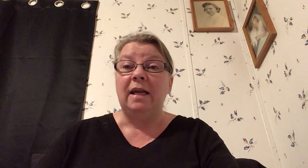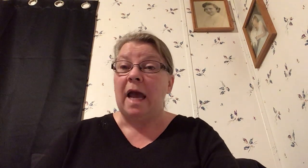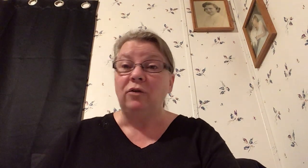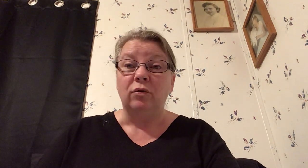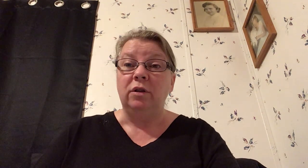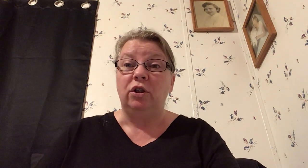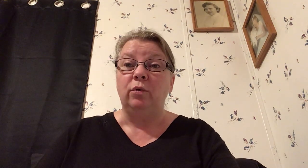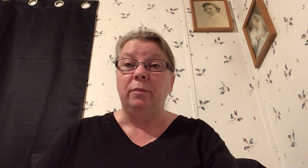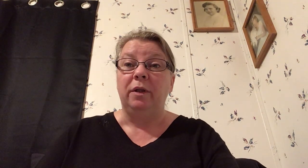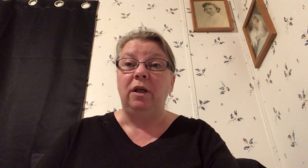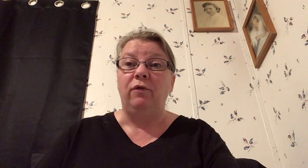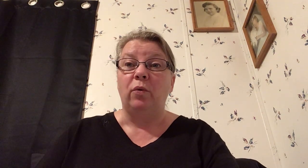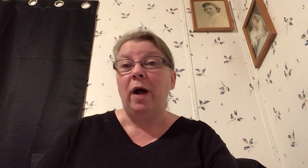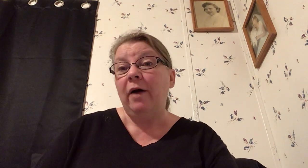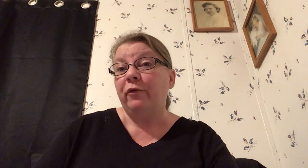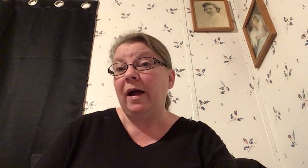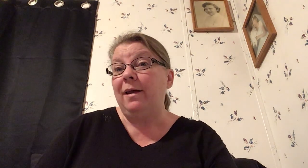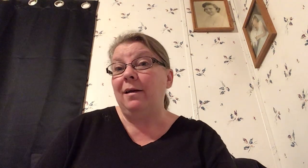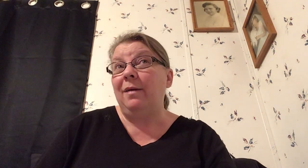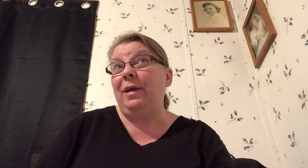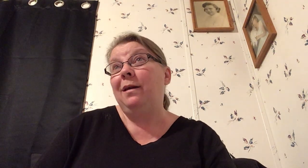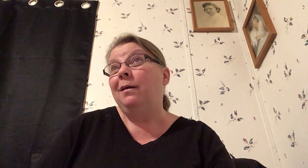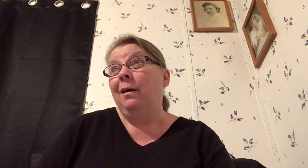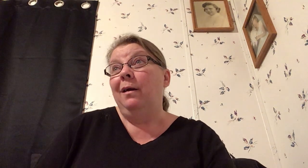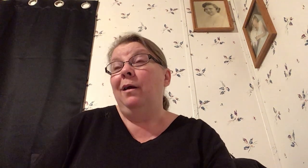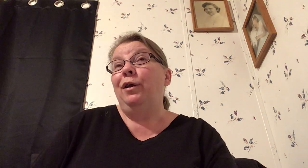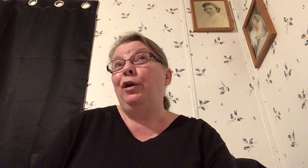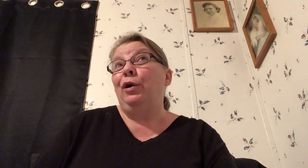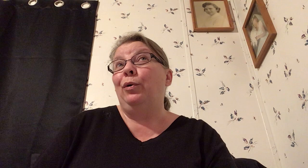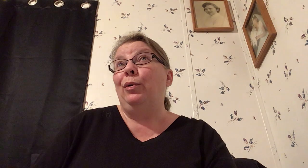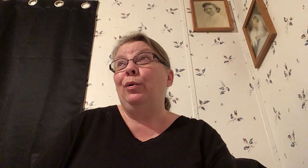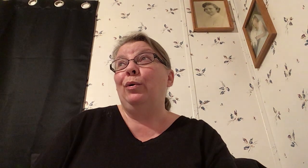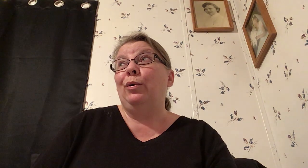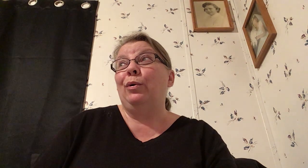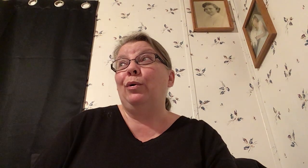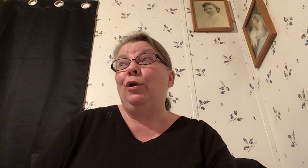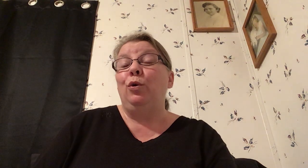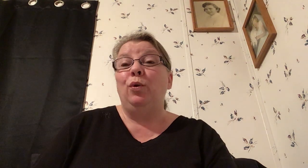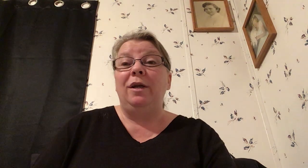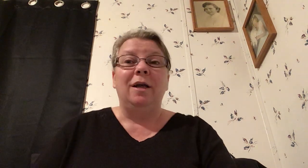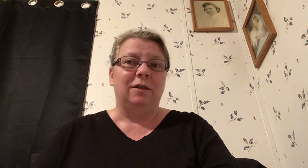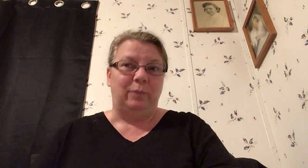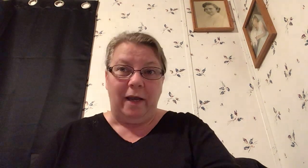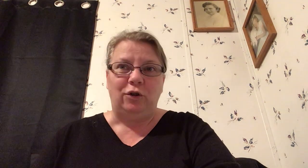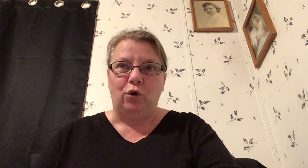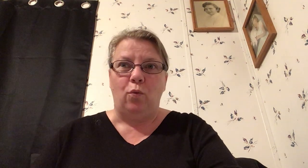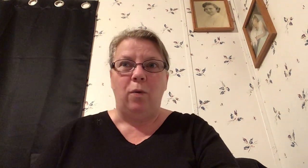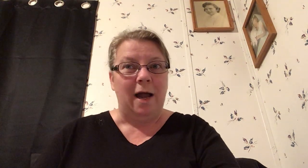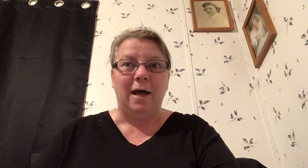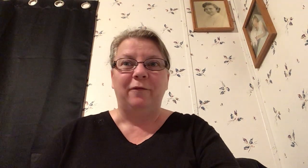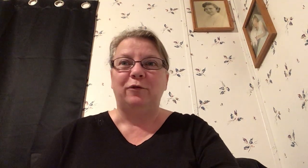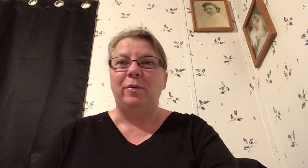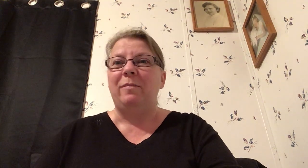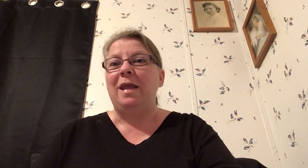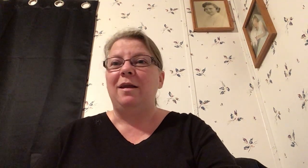natural that you would believe your wife right i mean you know you wouldn't expect your wife to be making